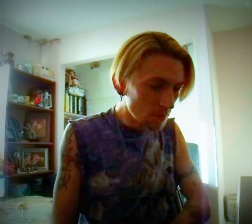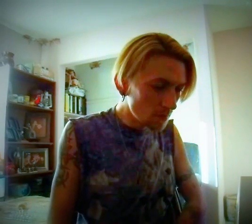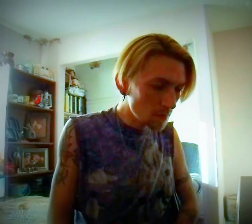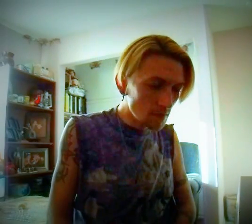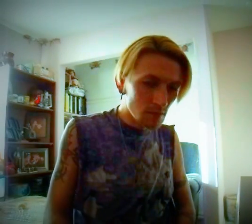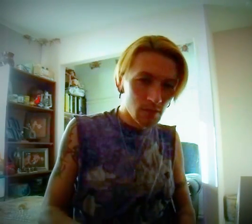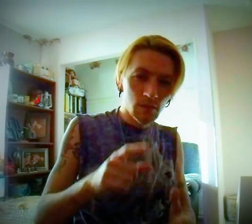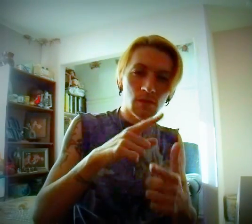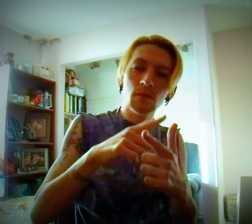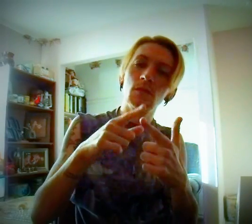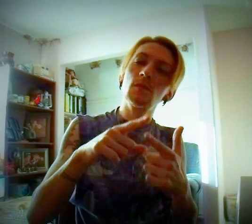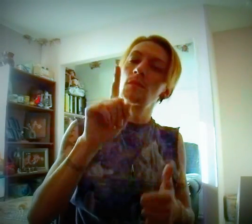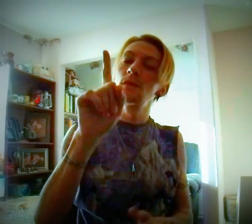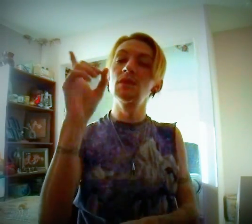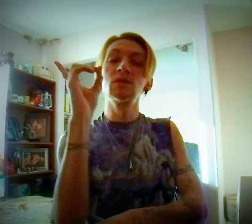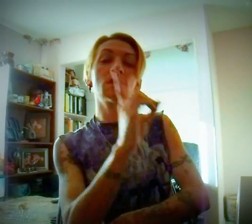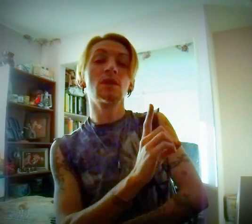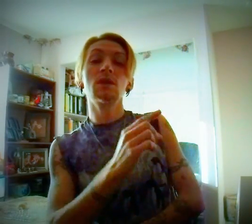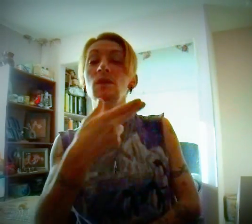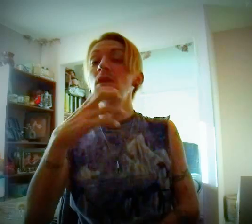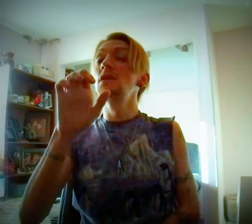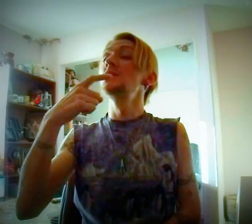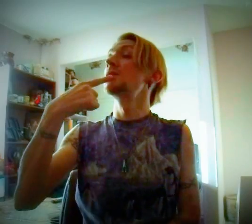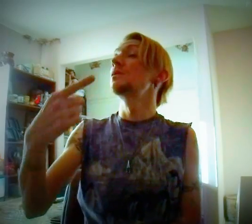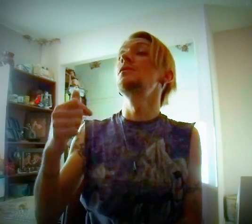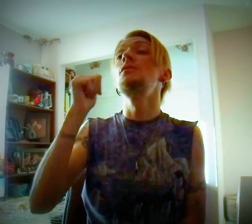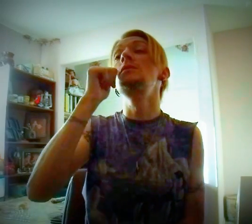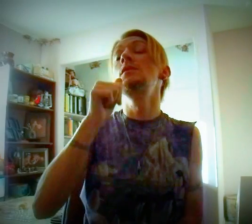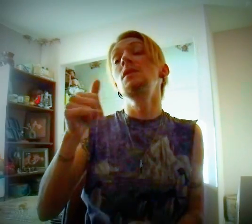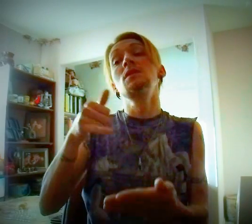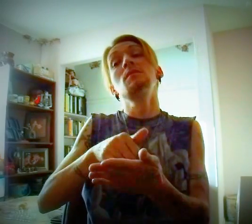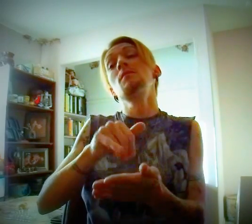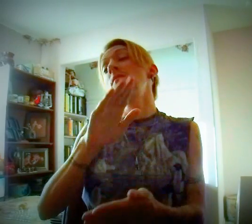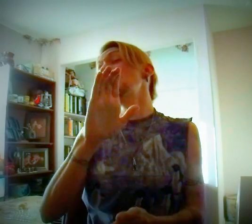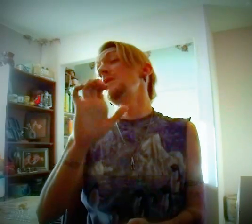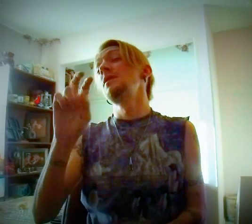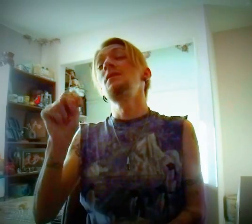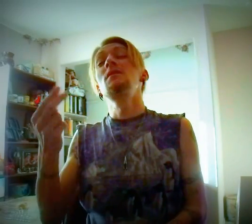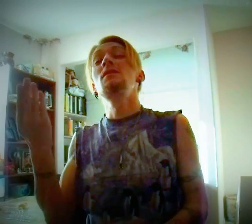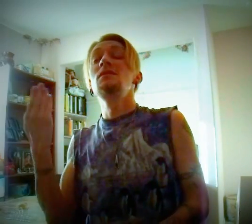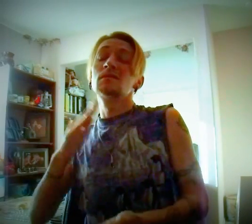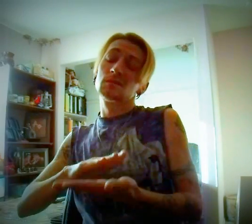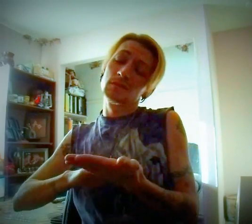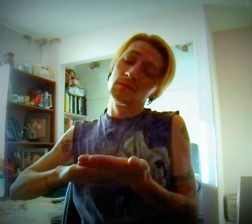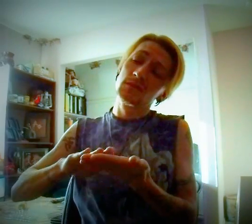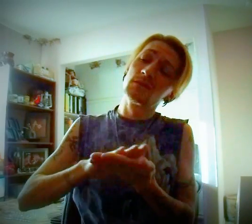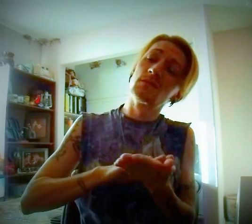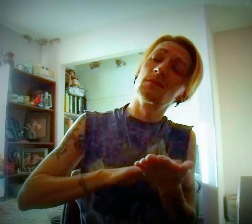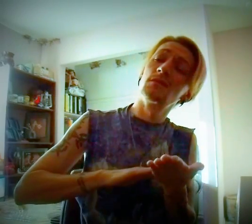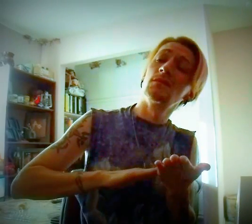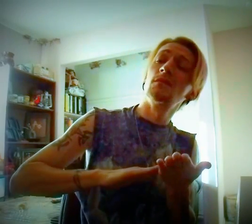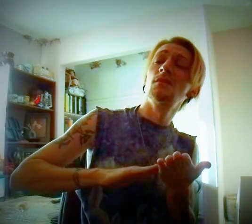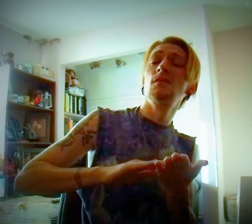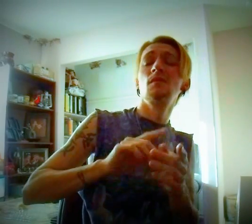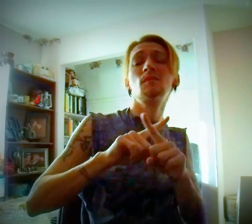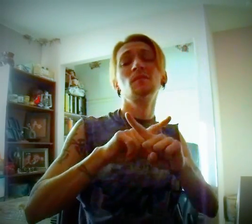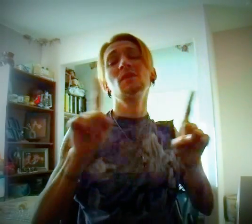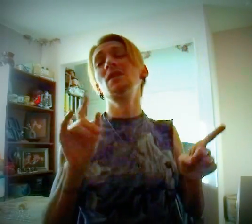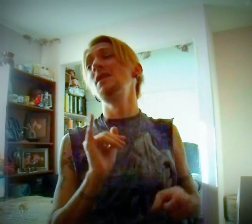And then one day He said, girl, it's been night, oh, but I